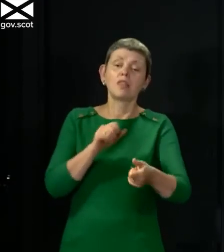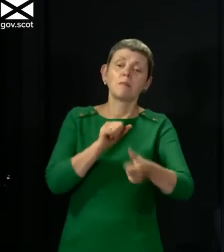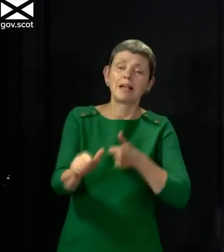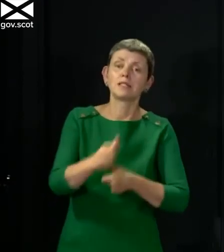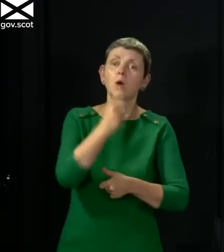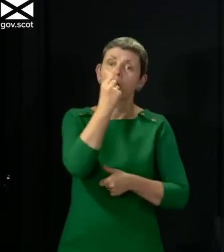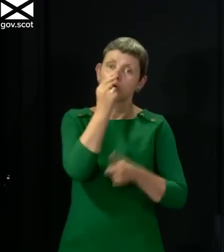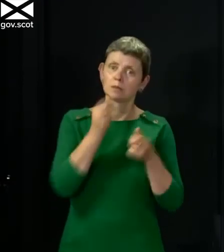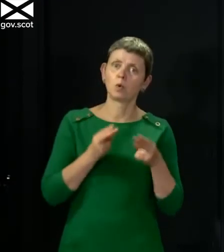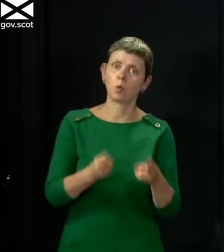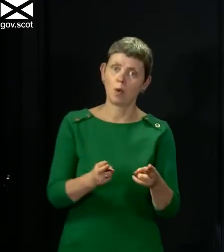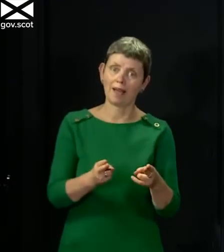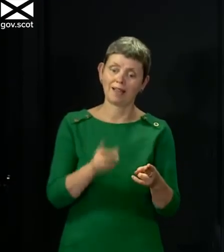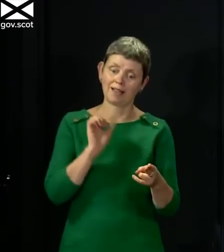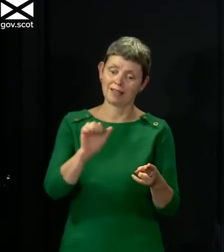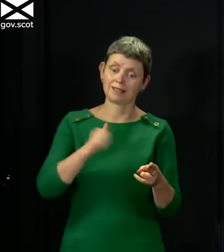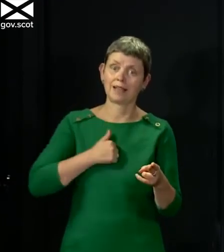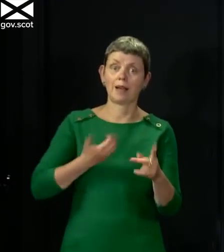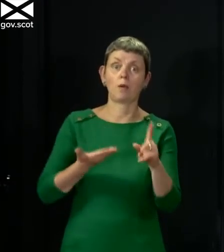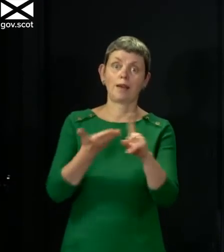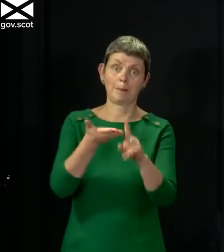every day that we are dealing with it.